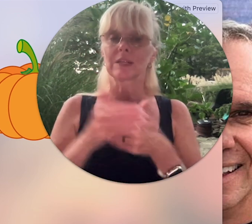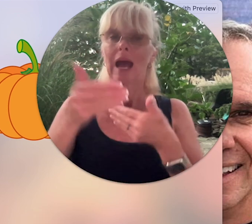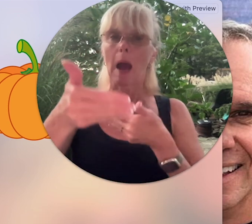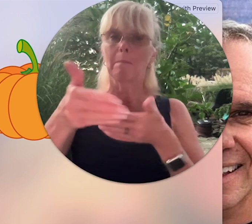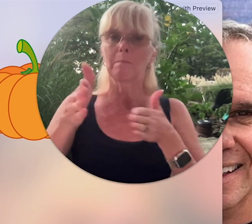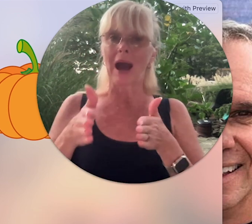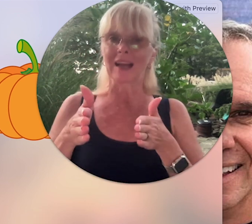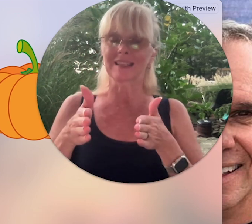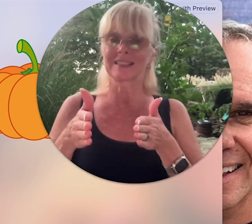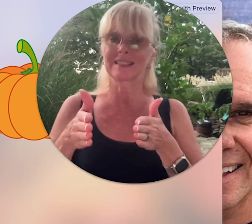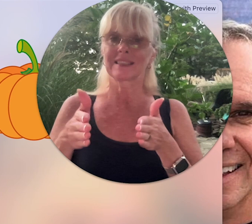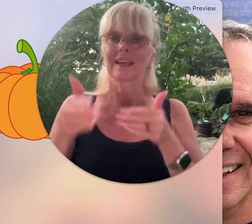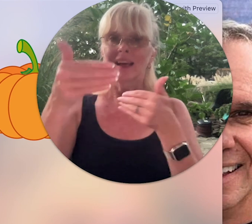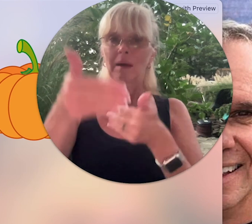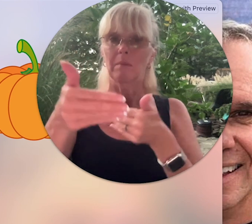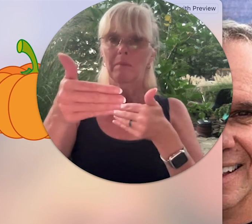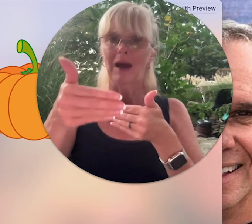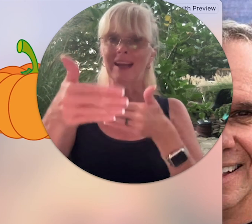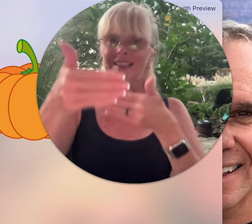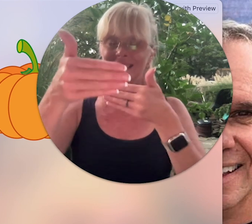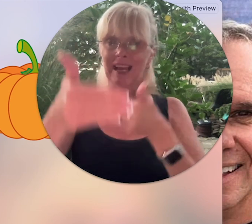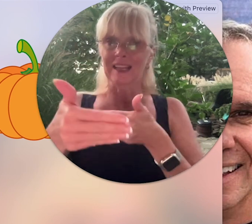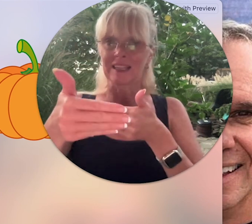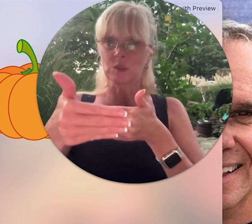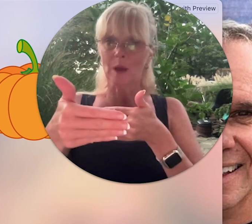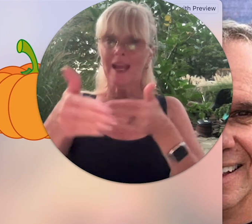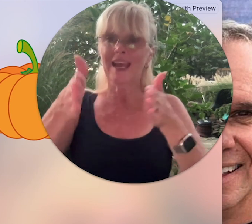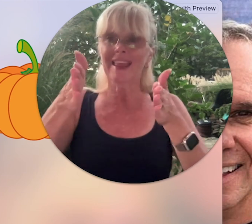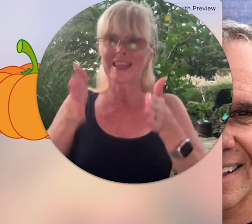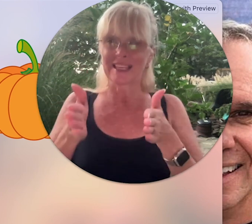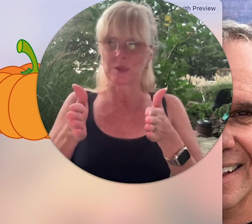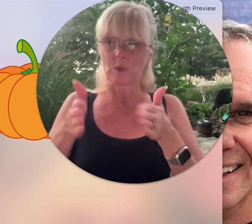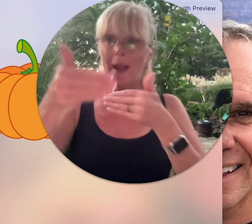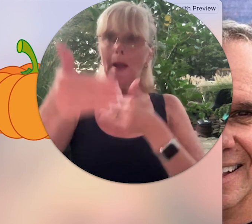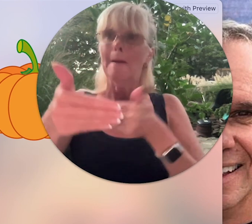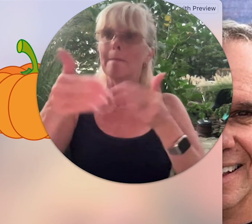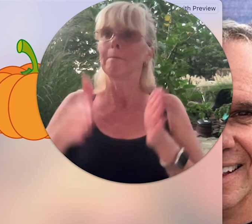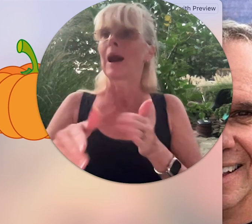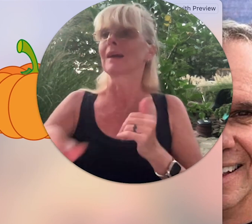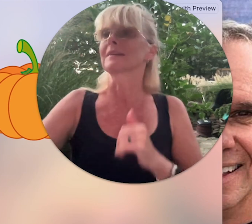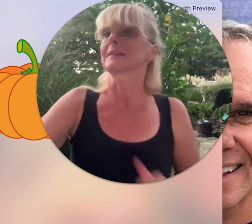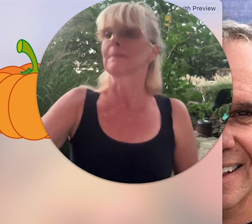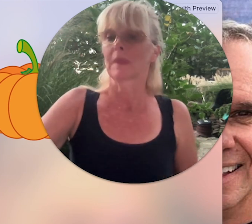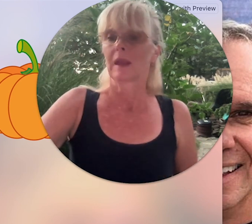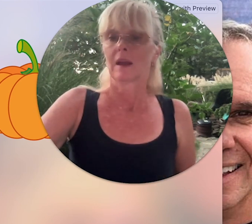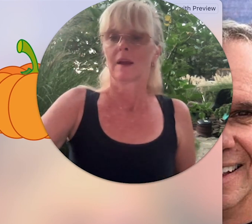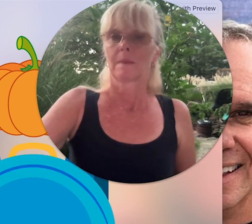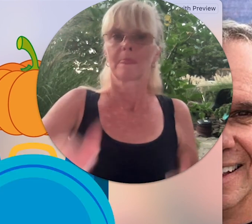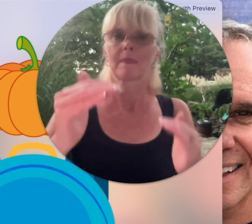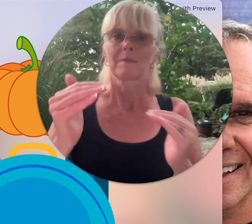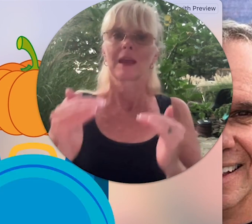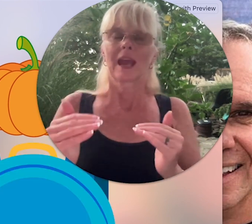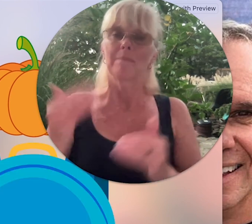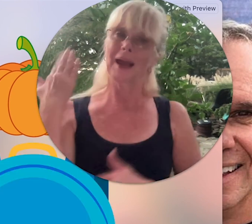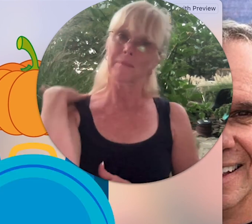box box it's like this way and then this way box backpack